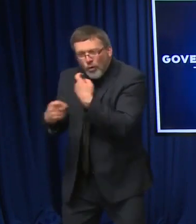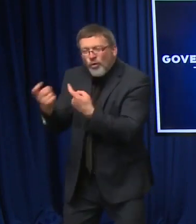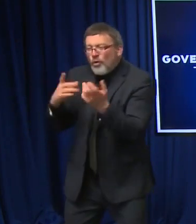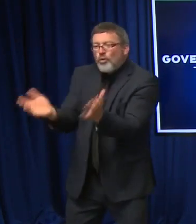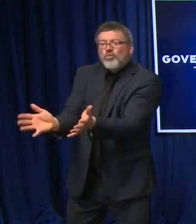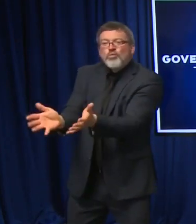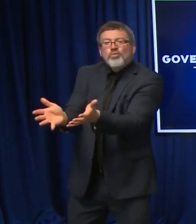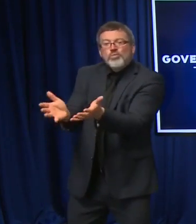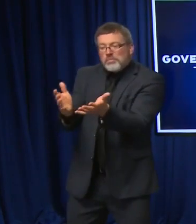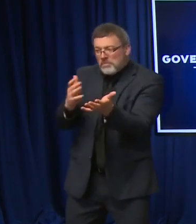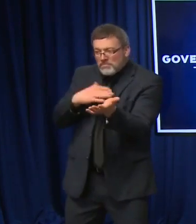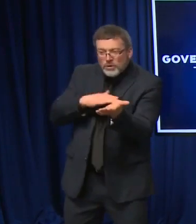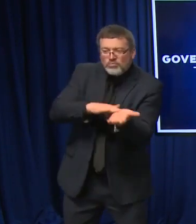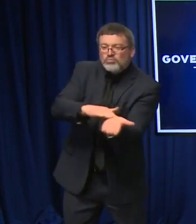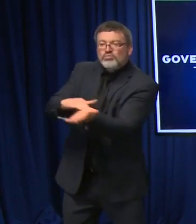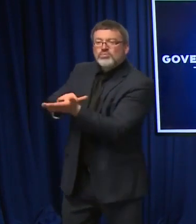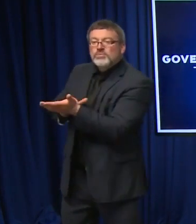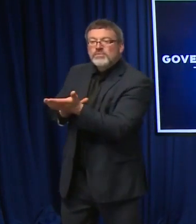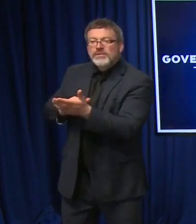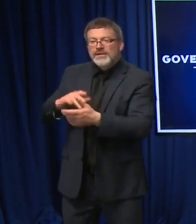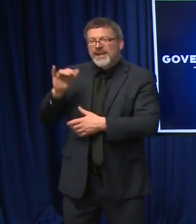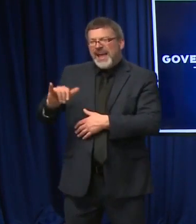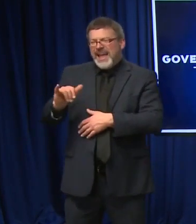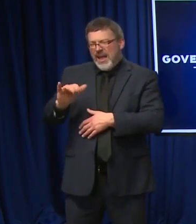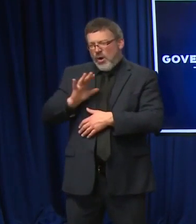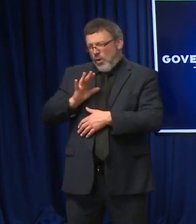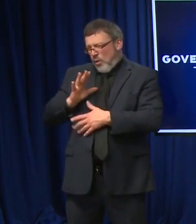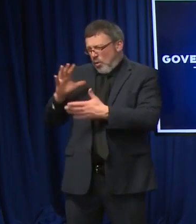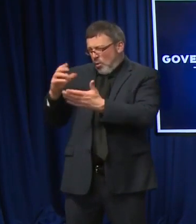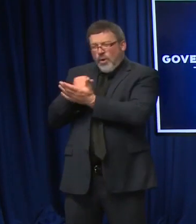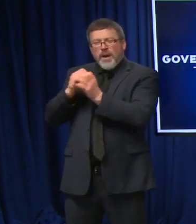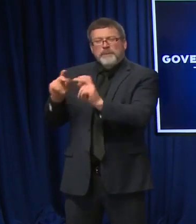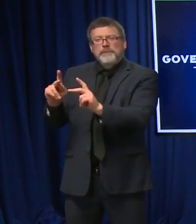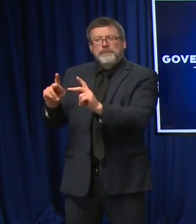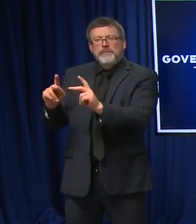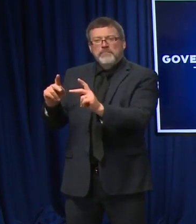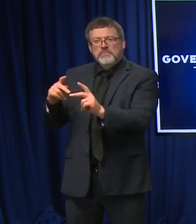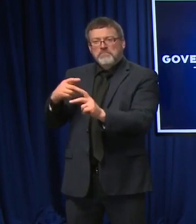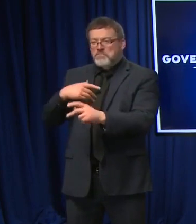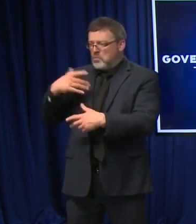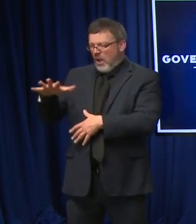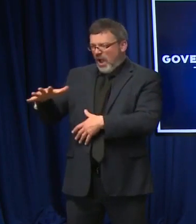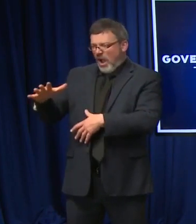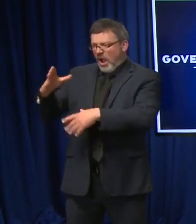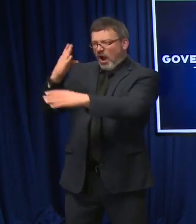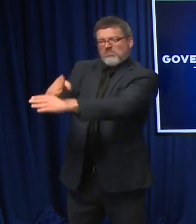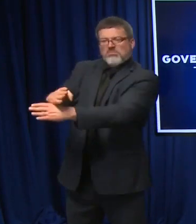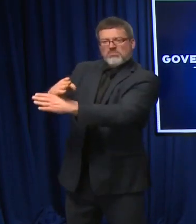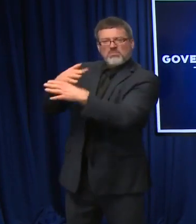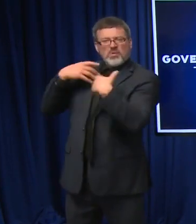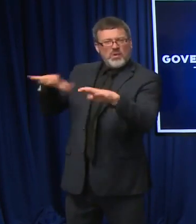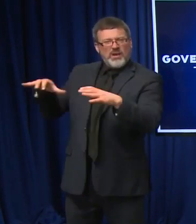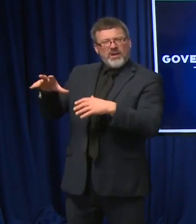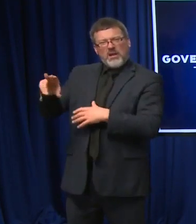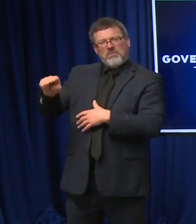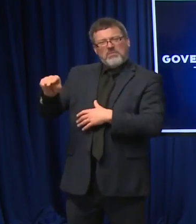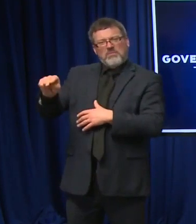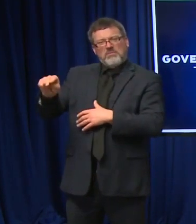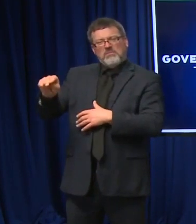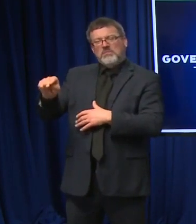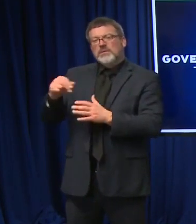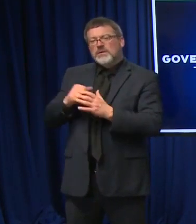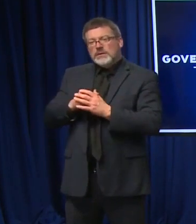school. So that's just a really great opportunity. And we don't want to pull back on that at all. In terms of the data, the